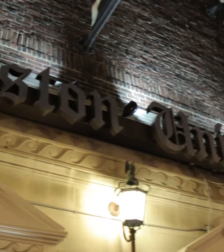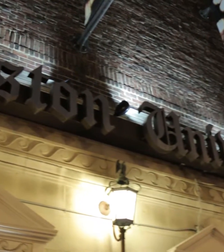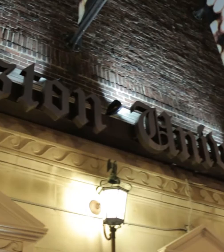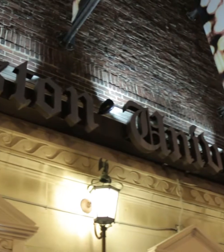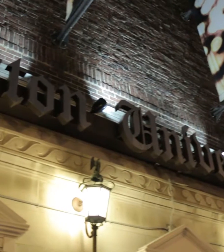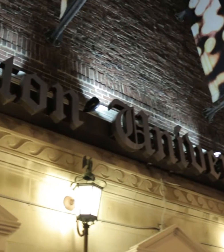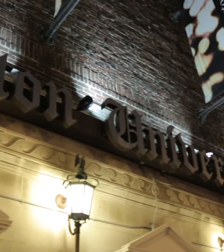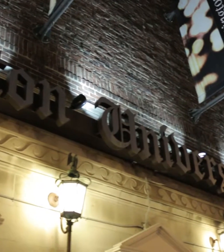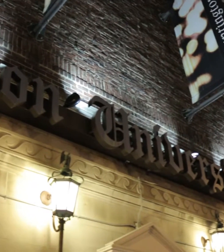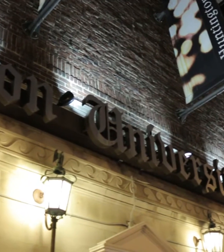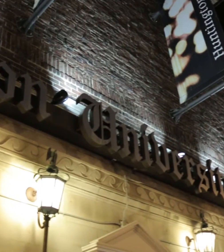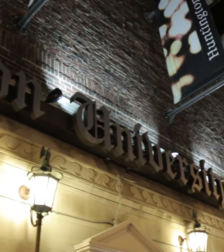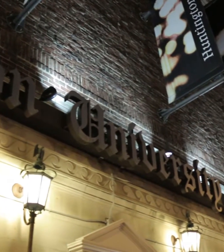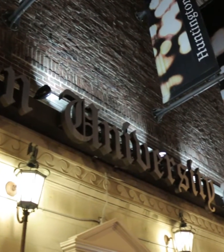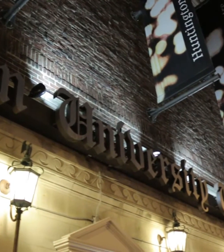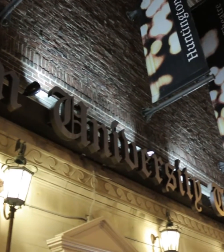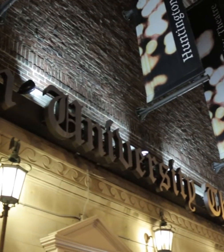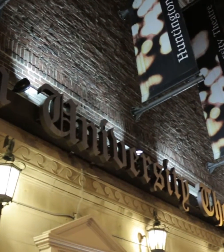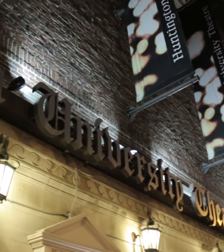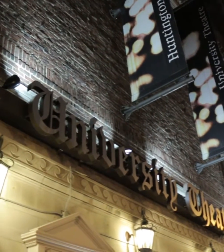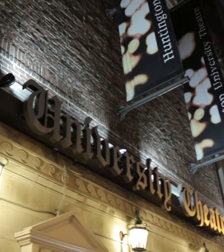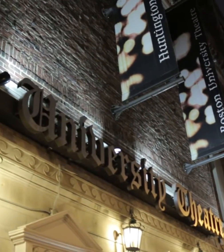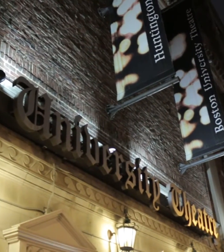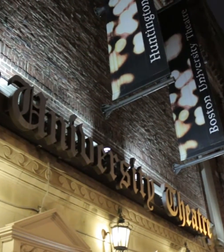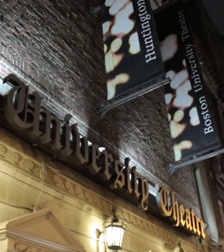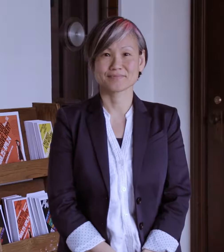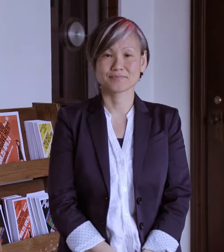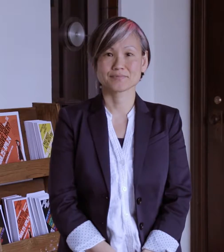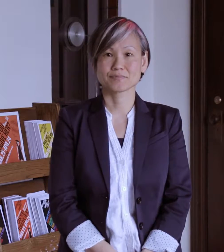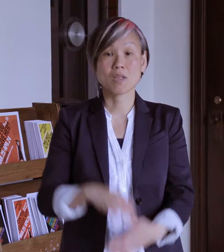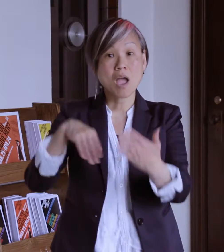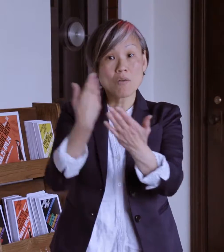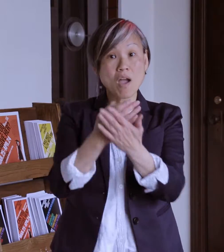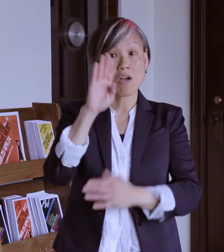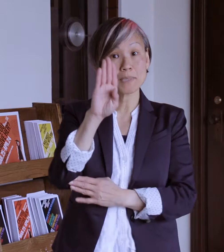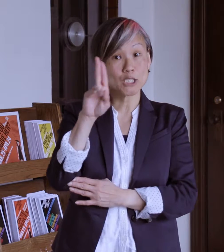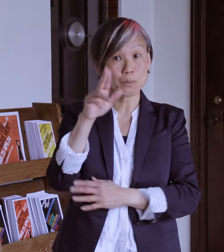excellent You can't wait this It's You can't And can't wait. I'm